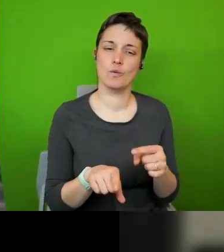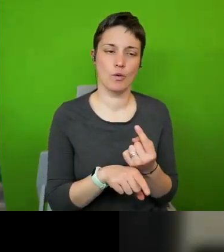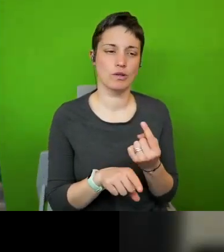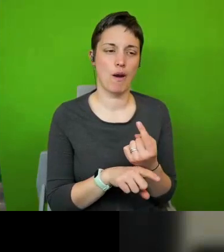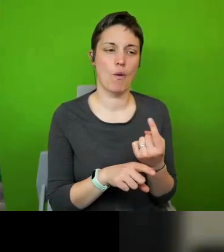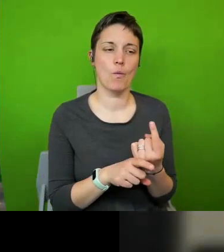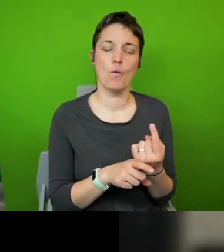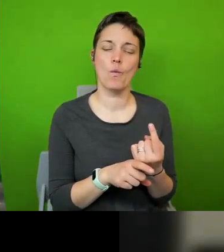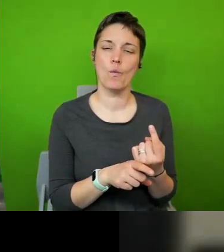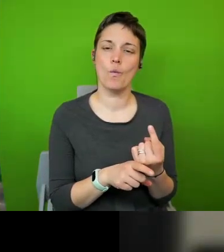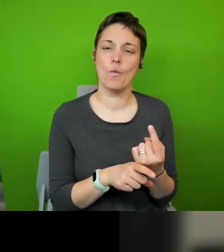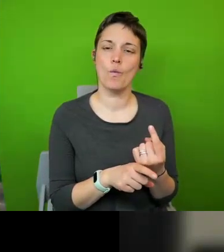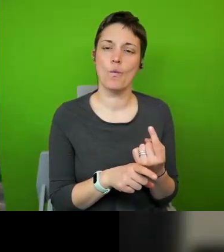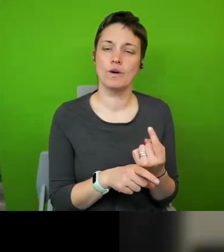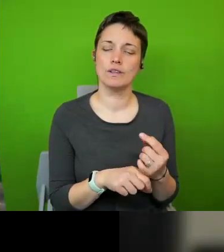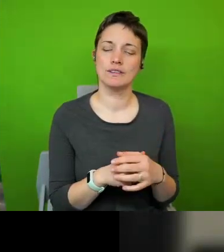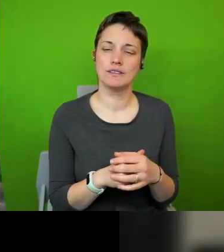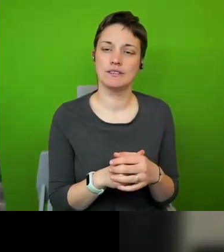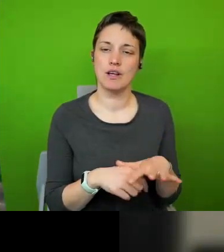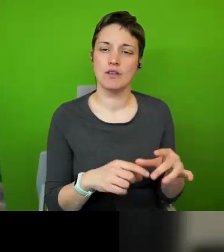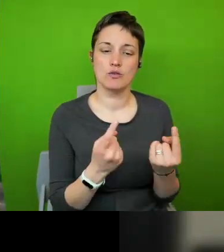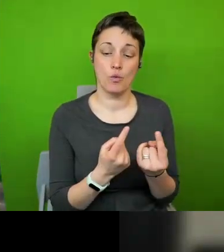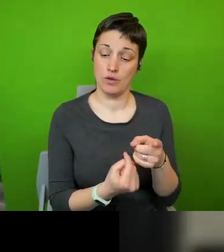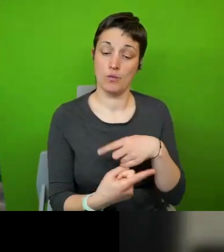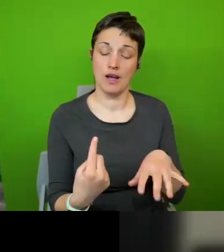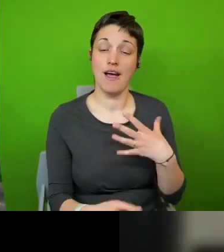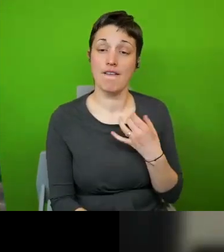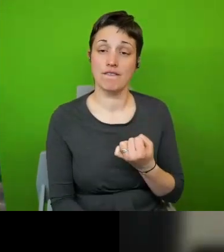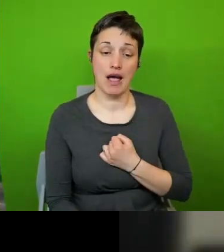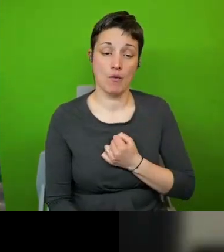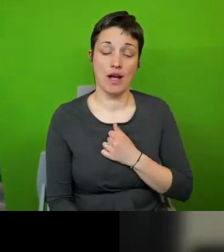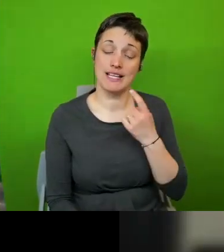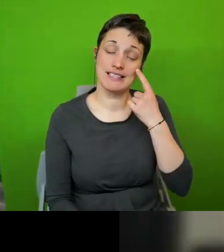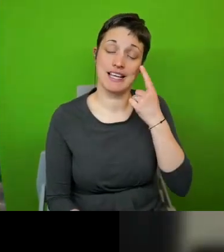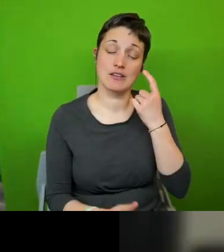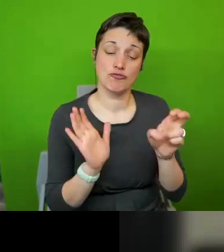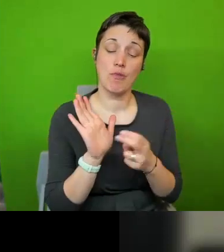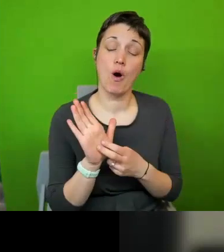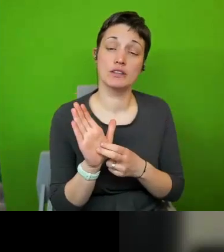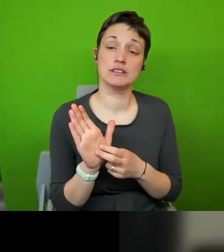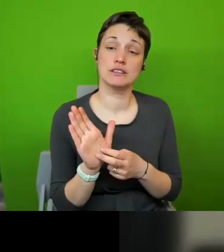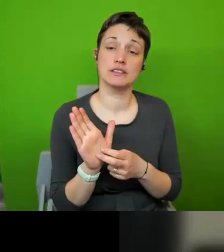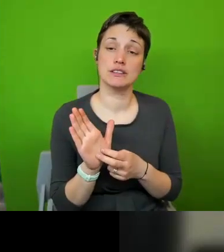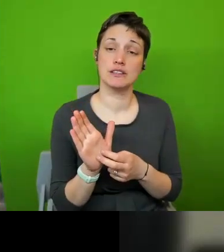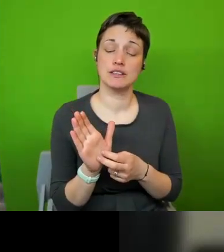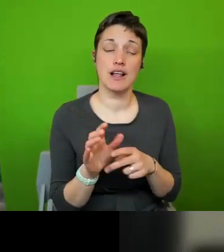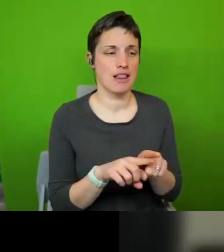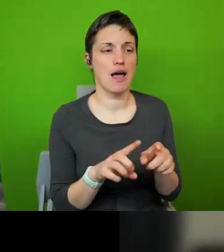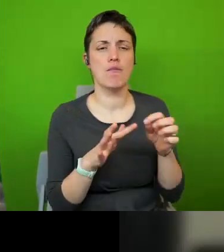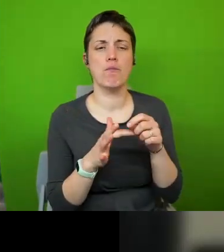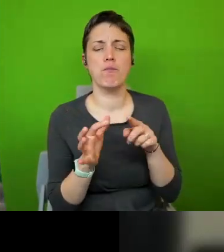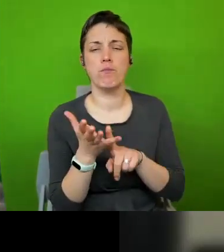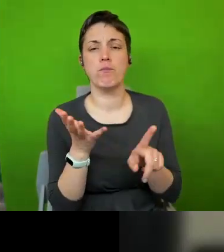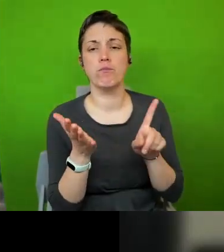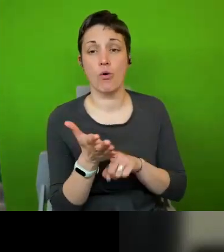of our annual um human rights indicator report which um as paul has mentioned